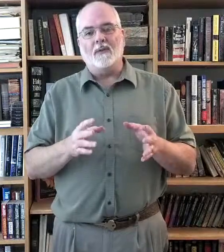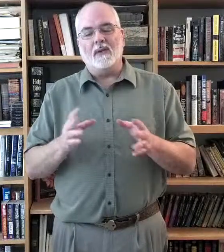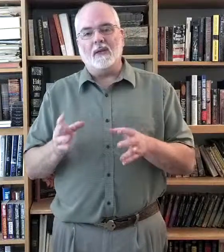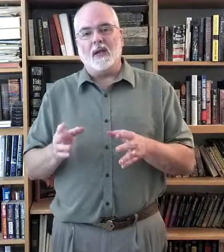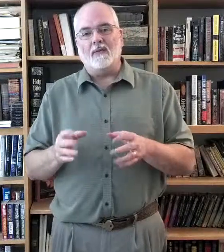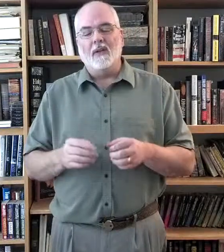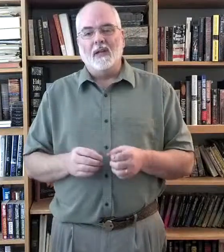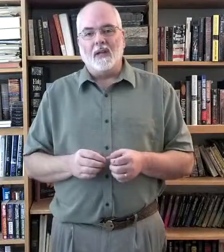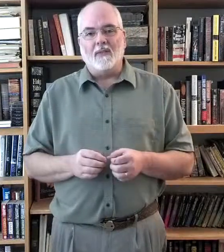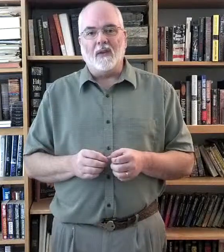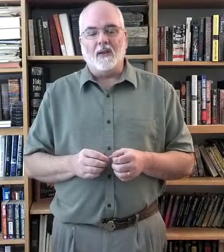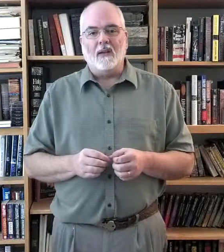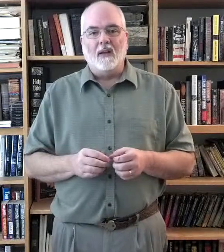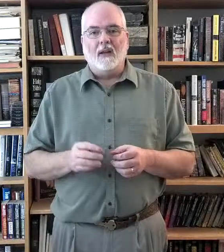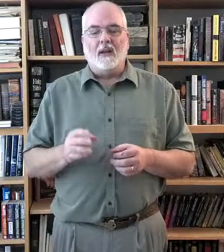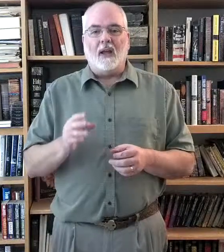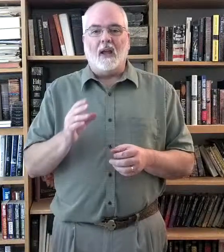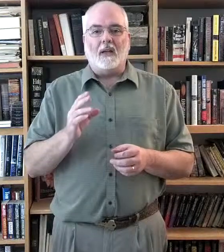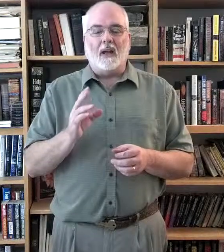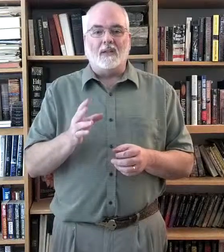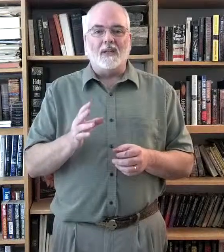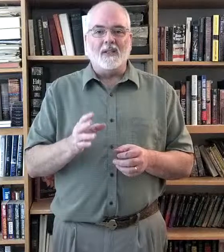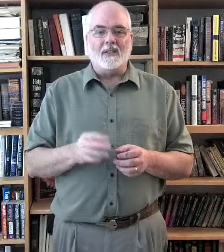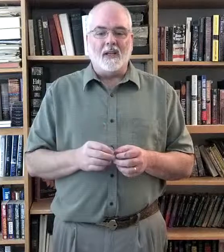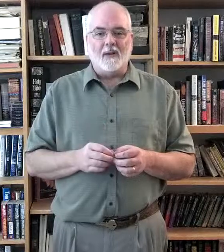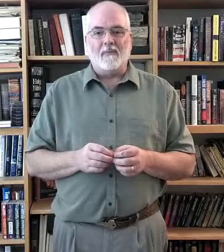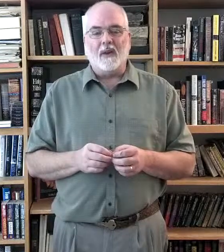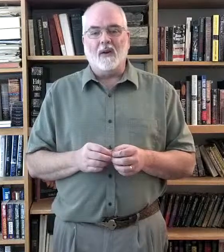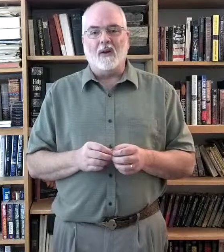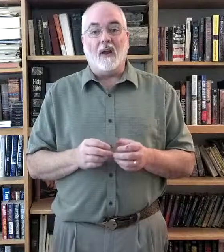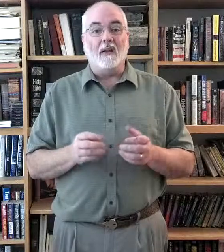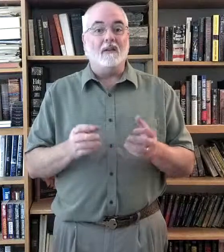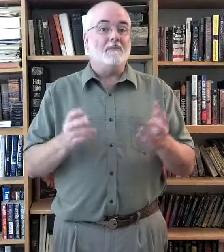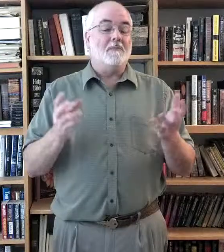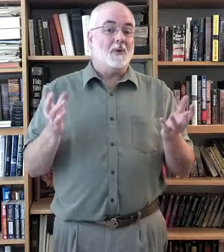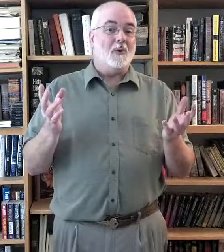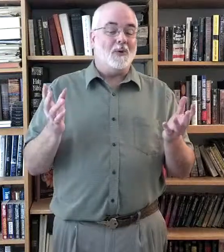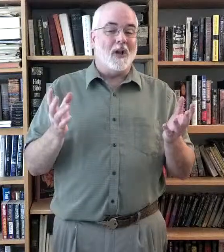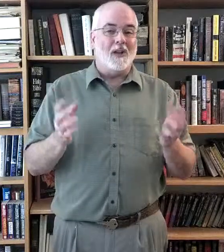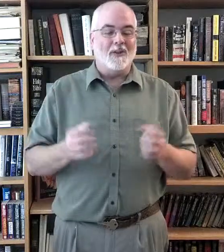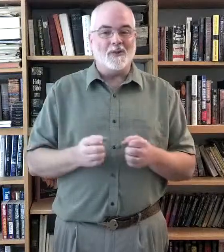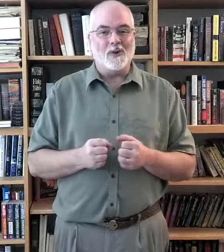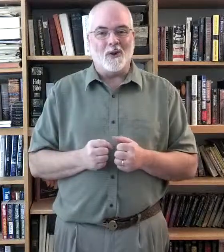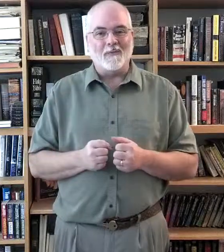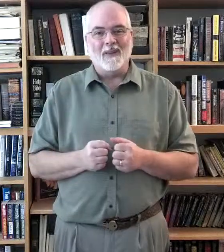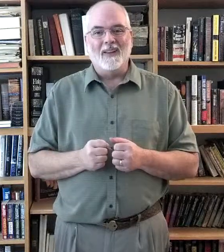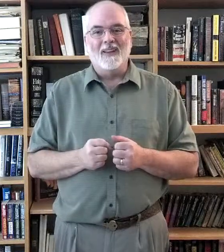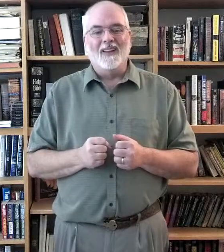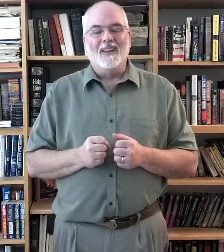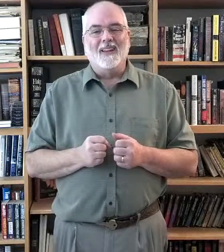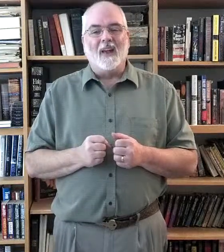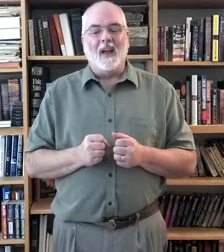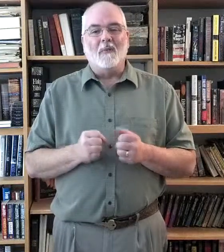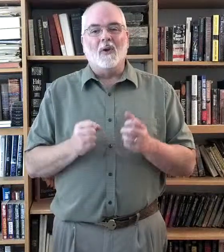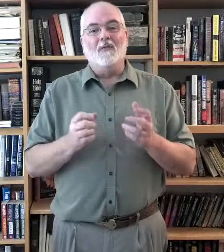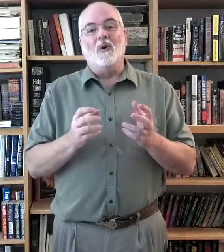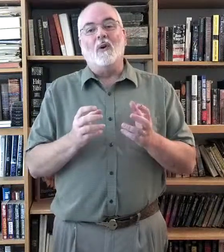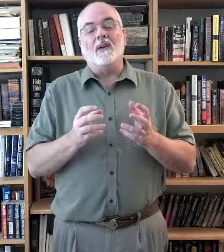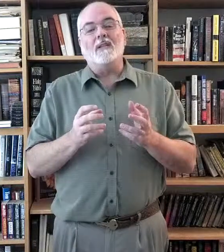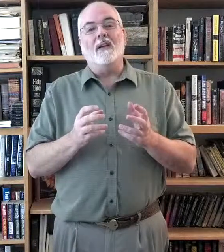for the Deaf event at LTC here in Tucson this year. I'm looking forward to seeing